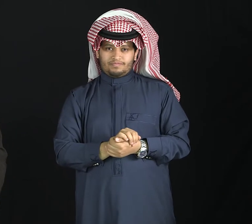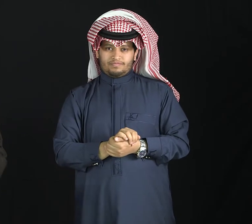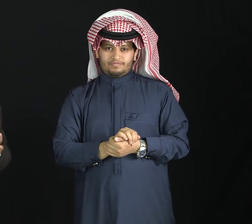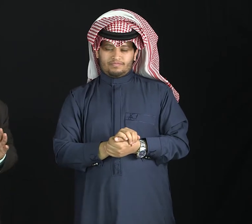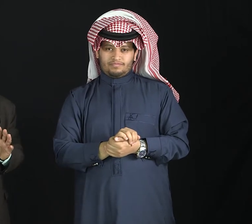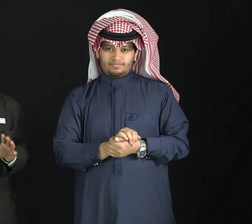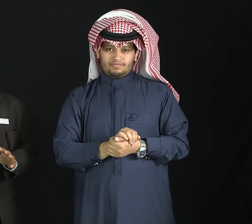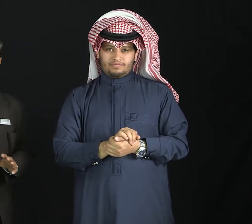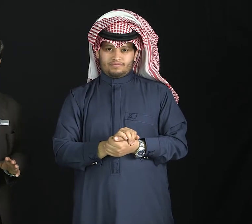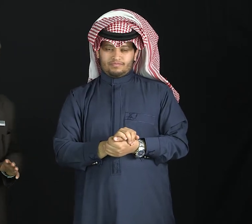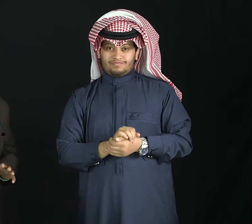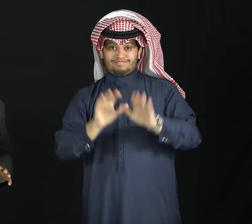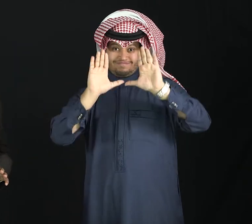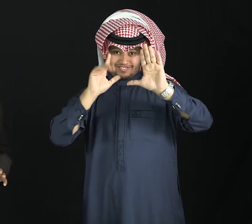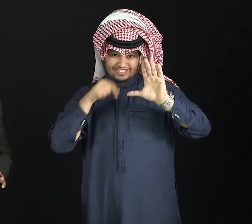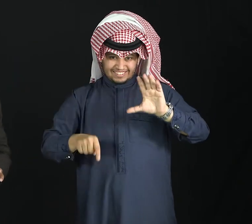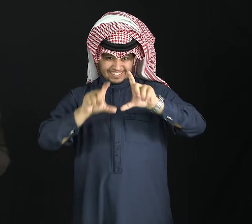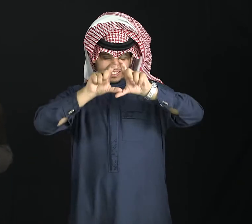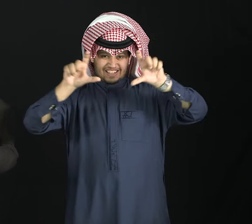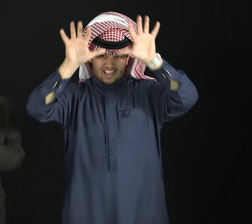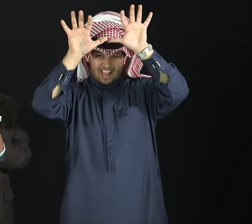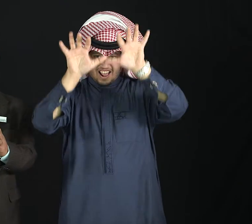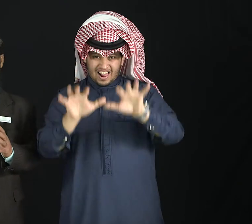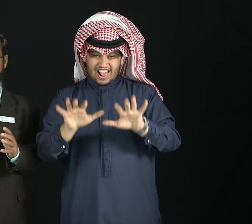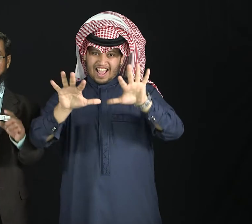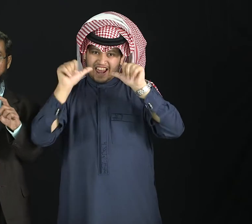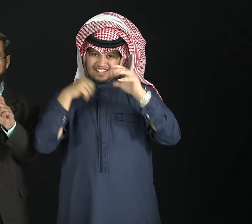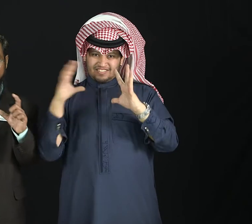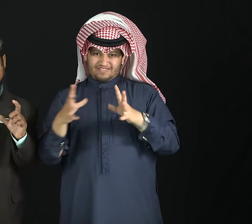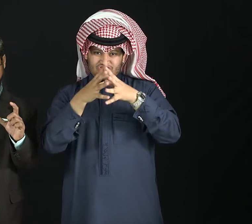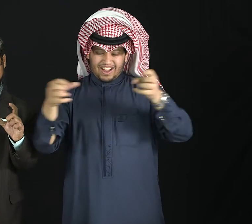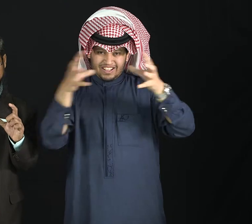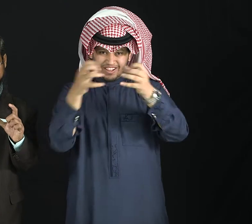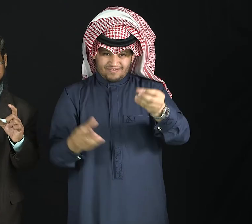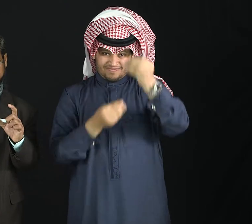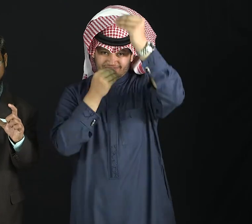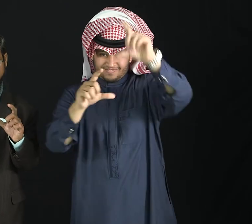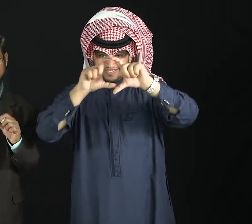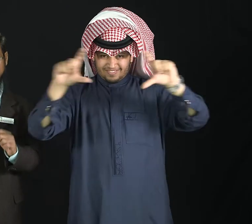Dear students, this is what we presented, is the paragraph.